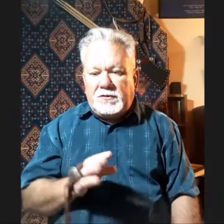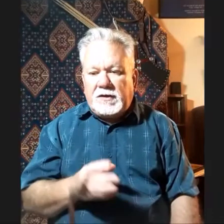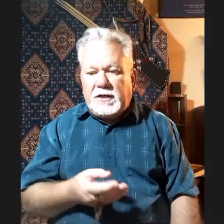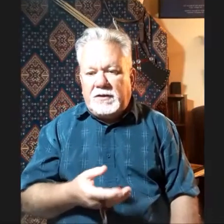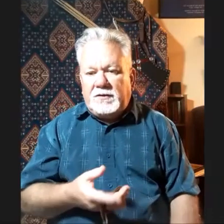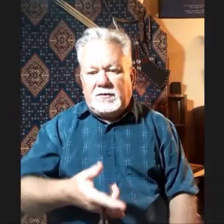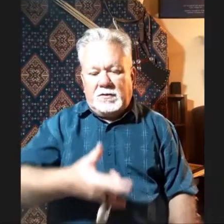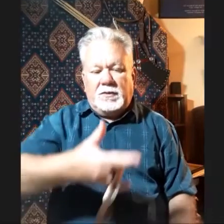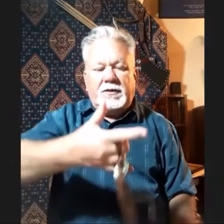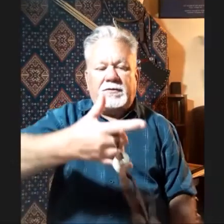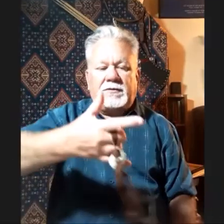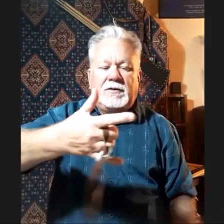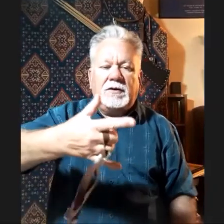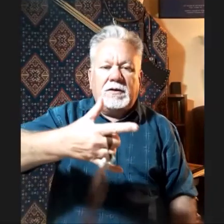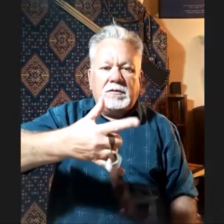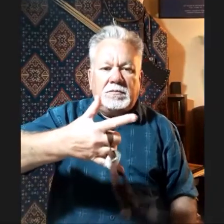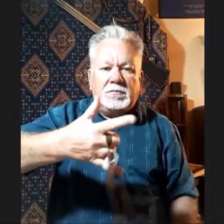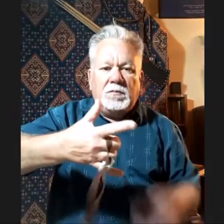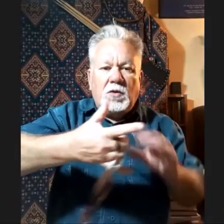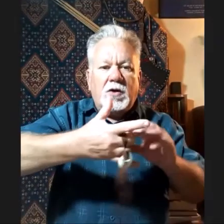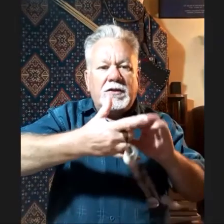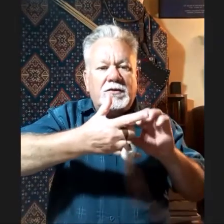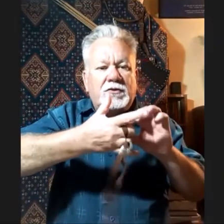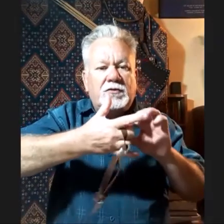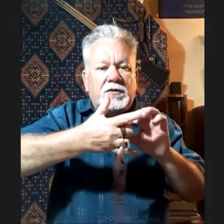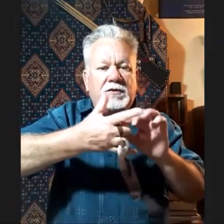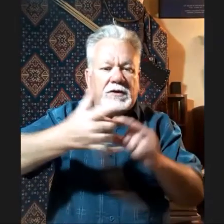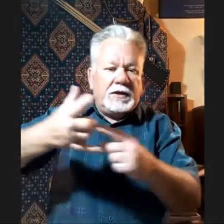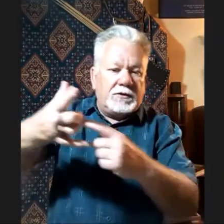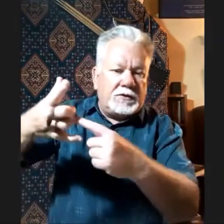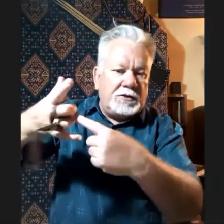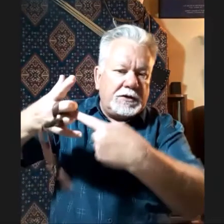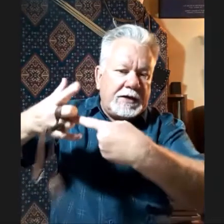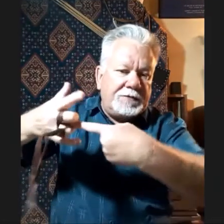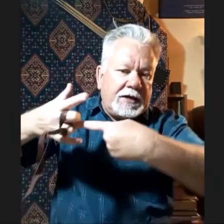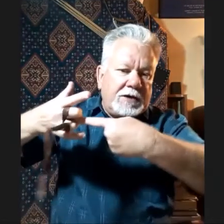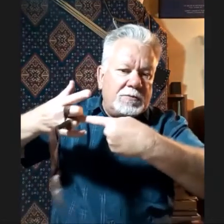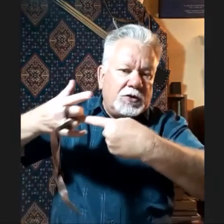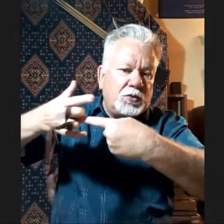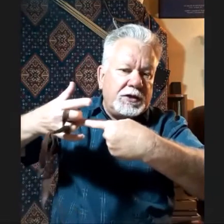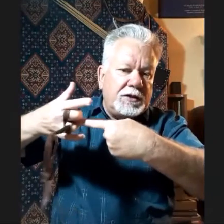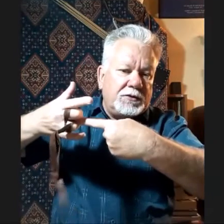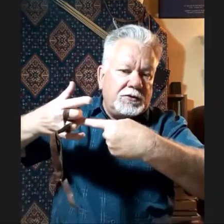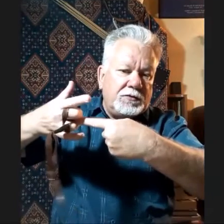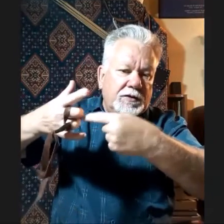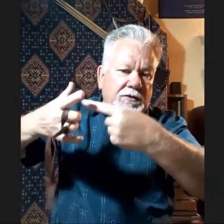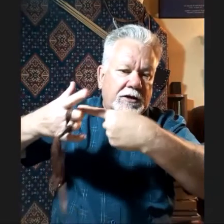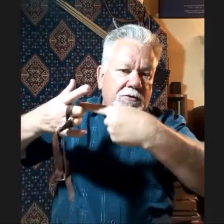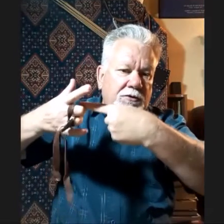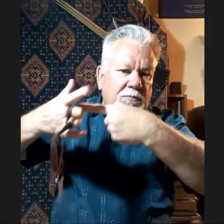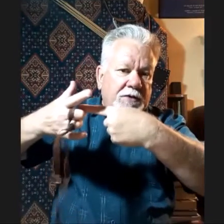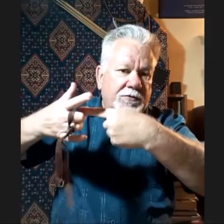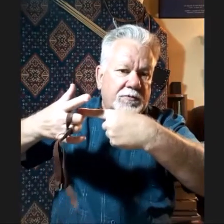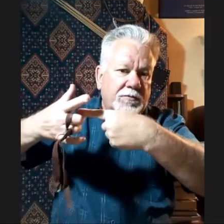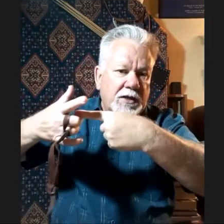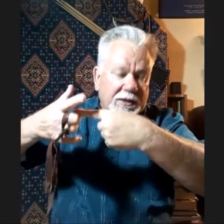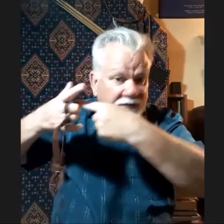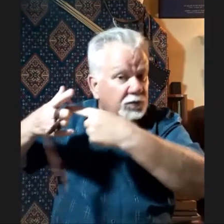Sassanians, this locking these two fingers together so you don't have the arrow between those two fingers, the arrow is above them, and this is